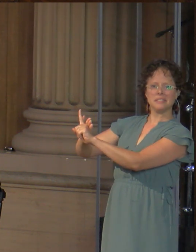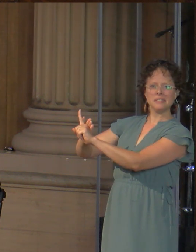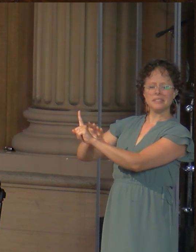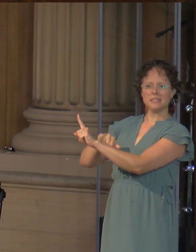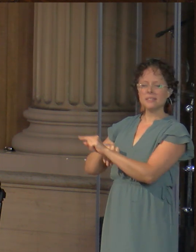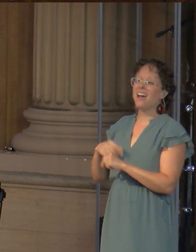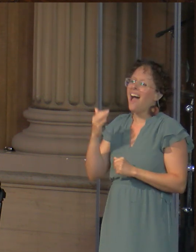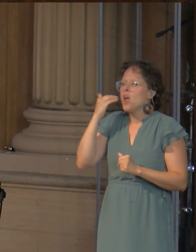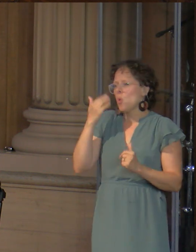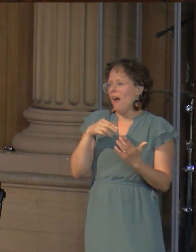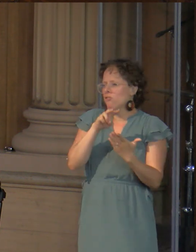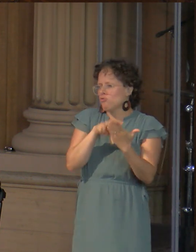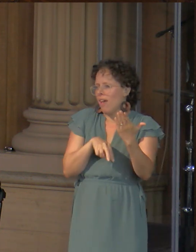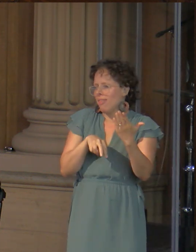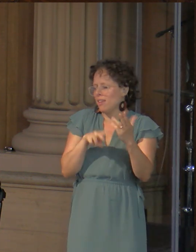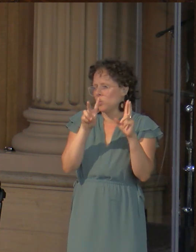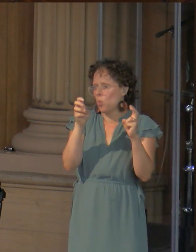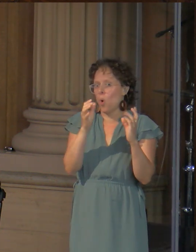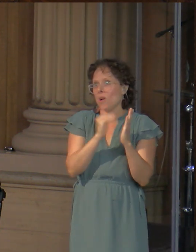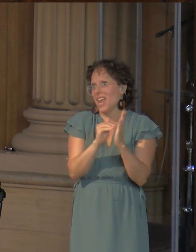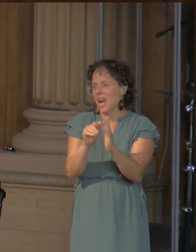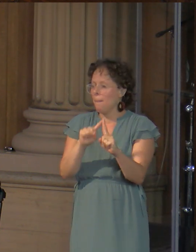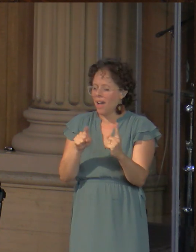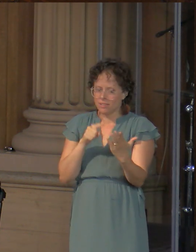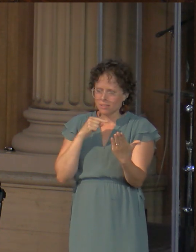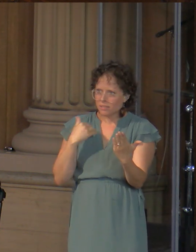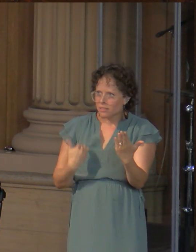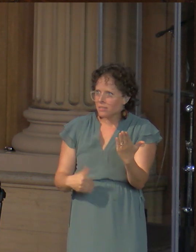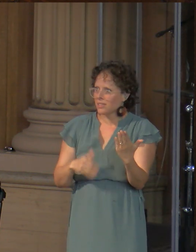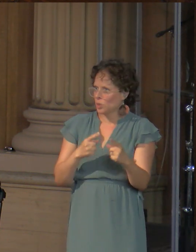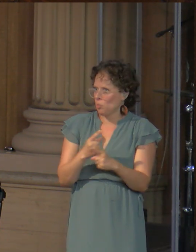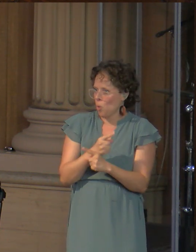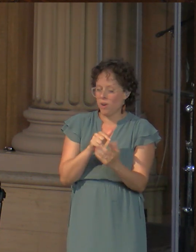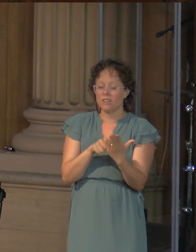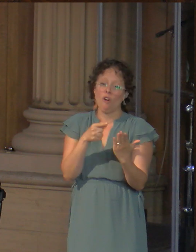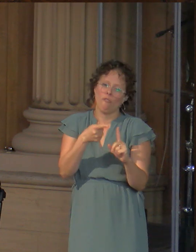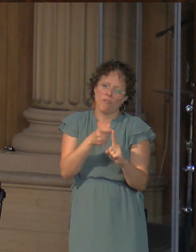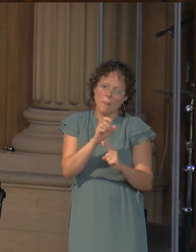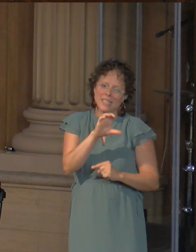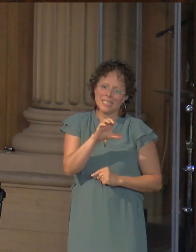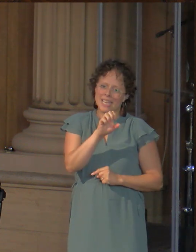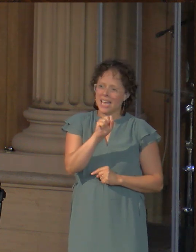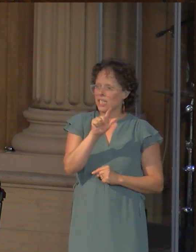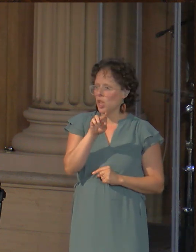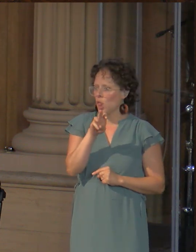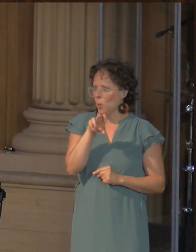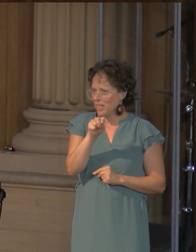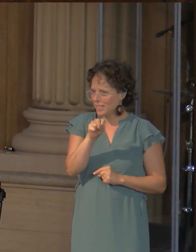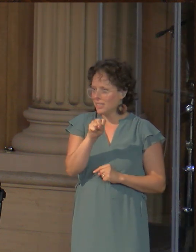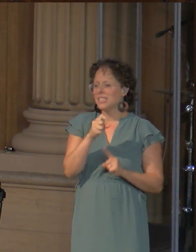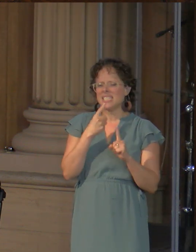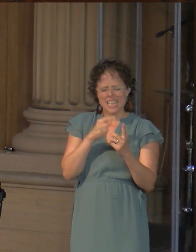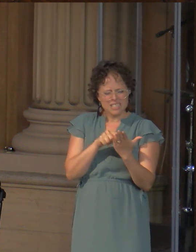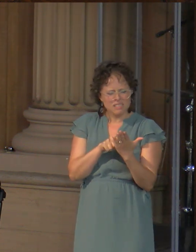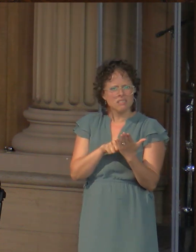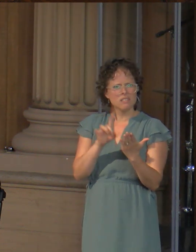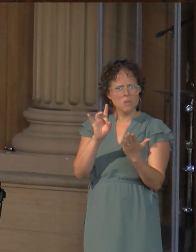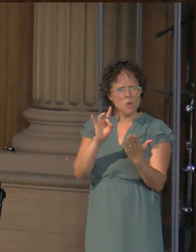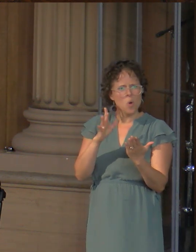a million times but it's just so appropriate for us. C.S. Lewis in Abolition of Man says, In a sort of ghastly simplicity we remove